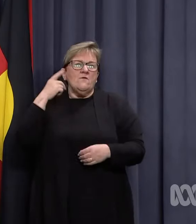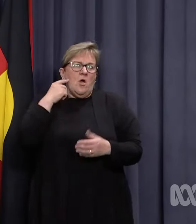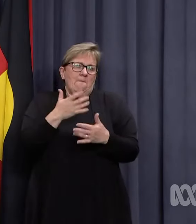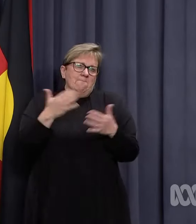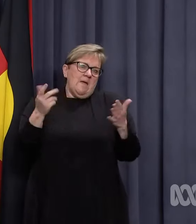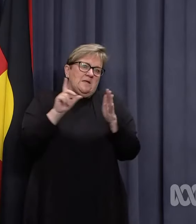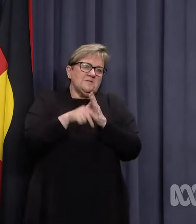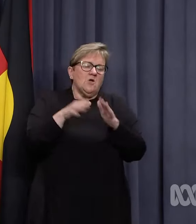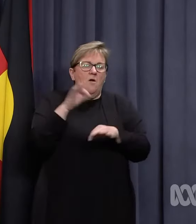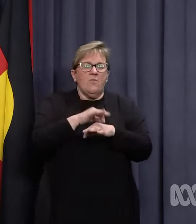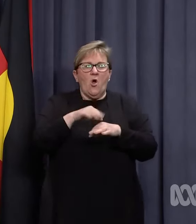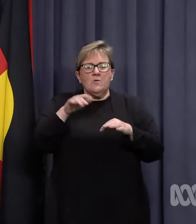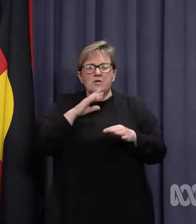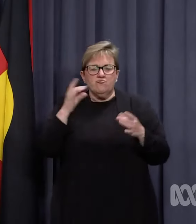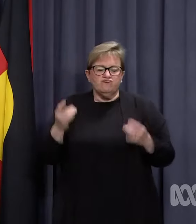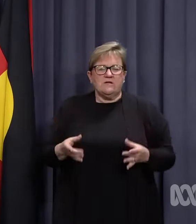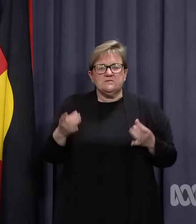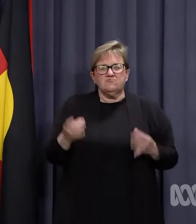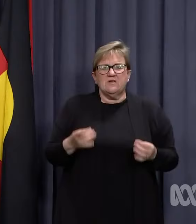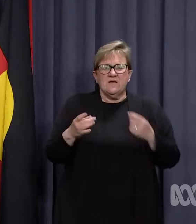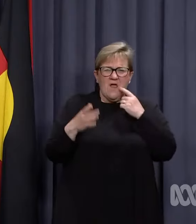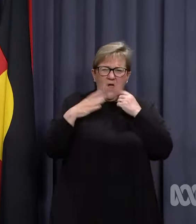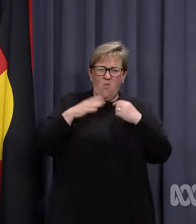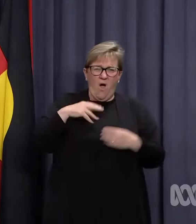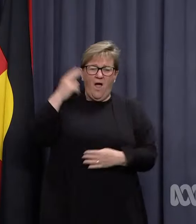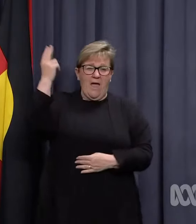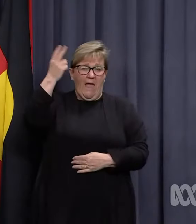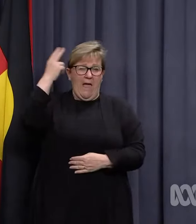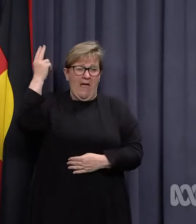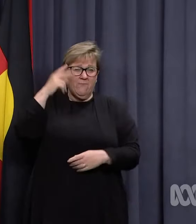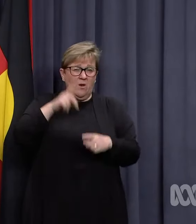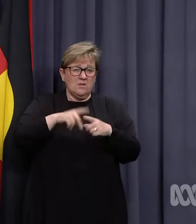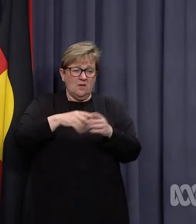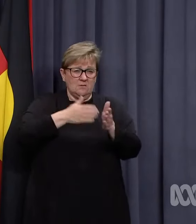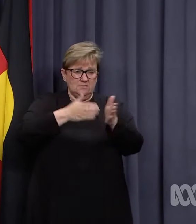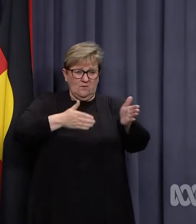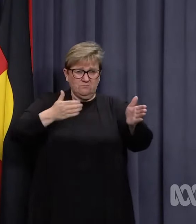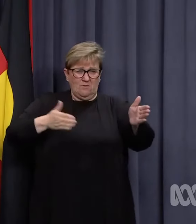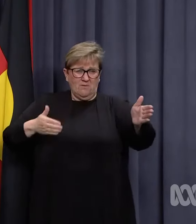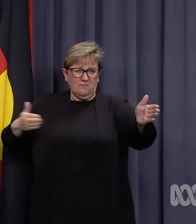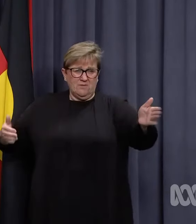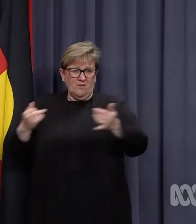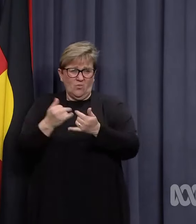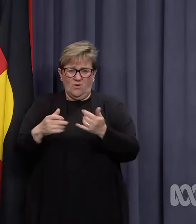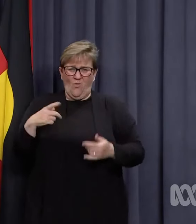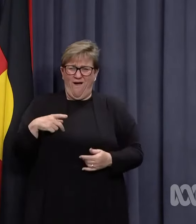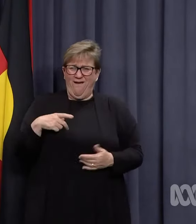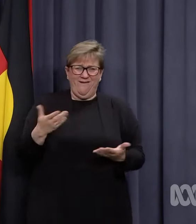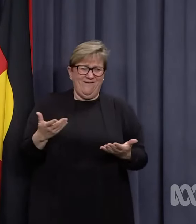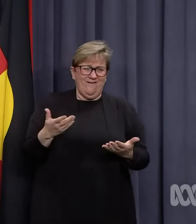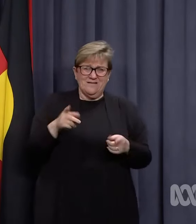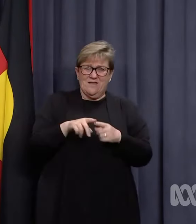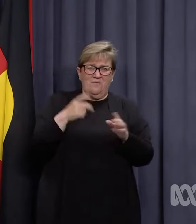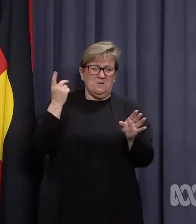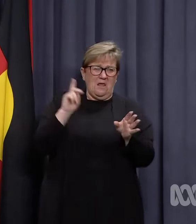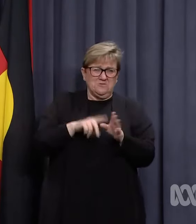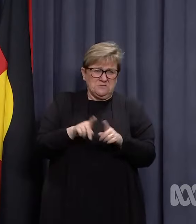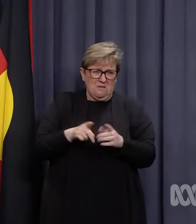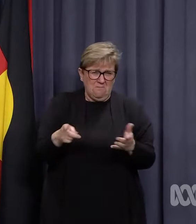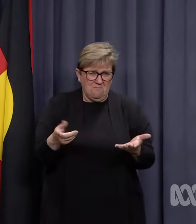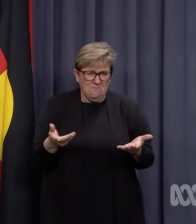the hospitals here are ready. Why is ambulance ramping no different, if not worse, than the same time it was last year?